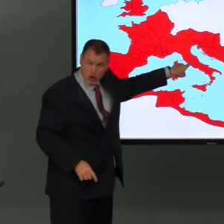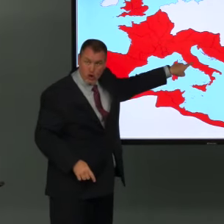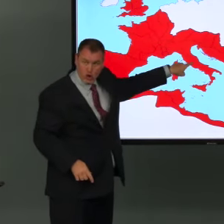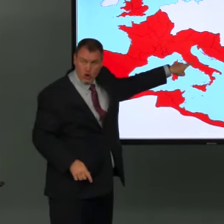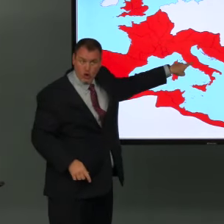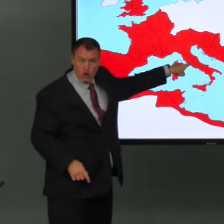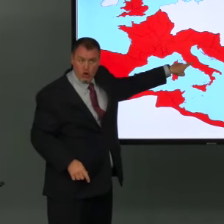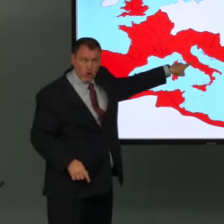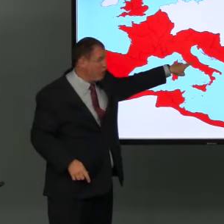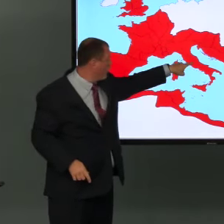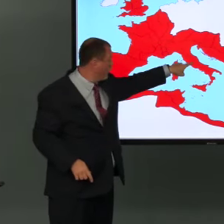there